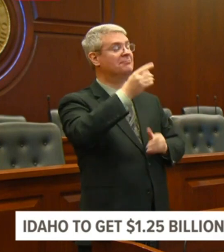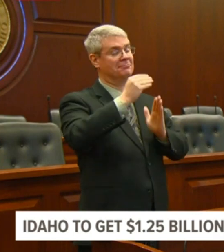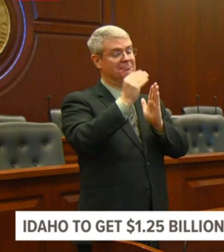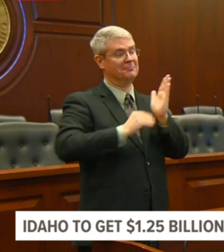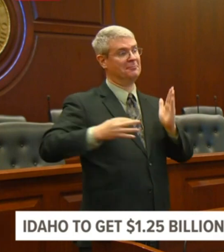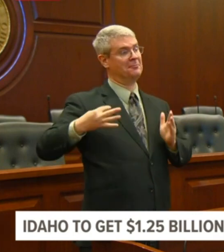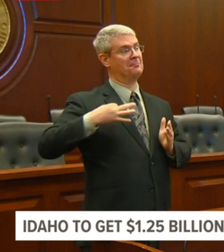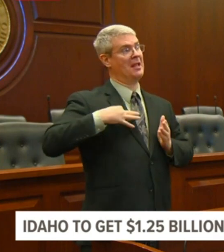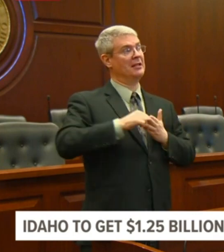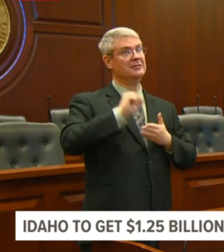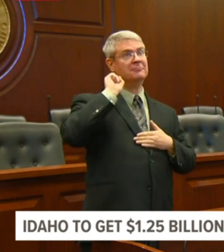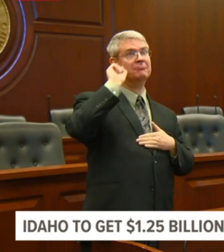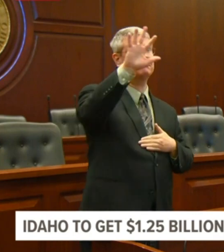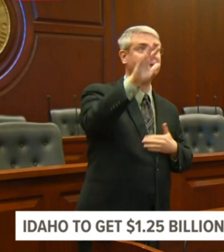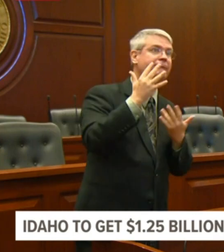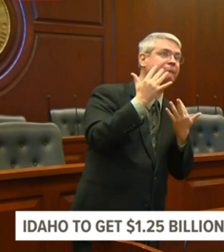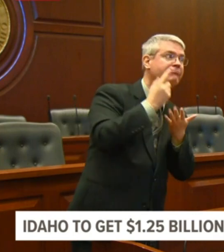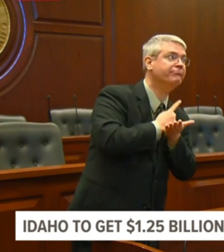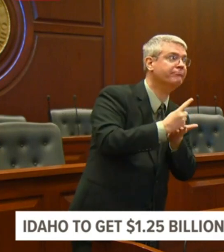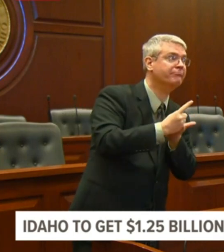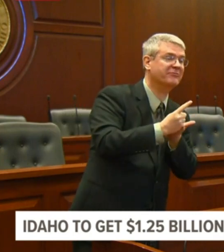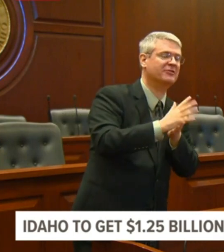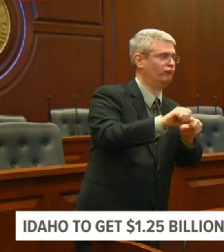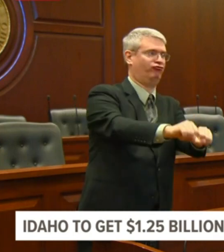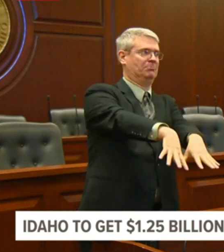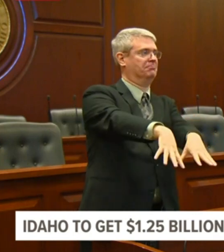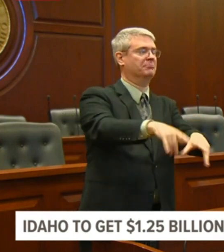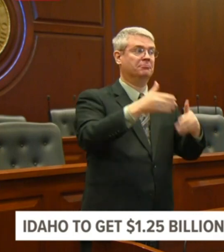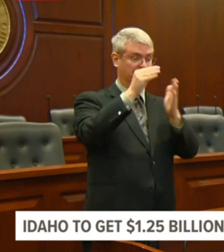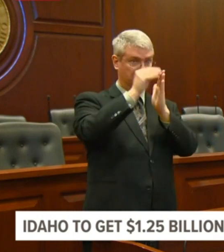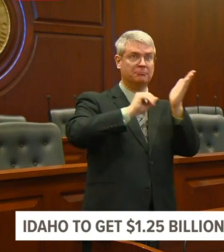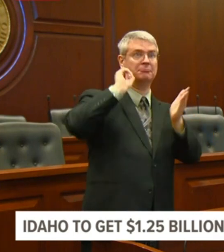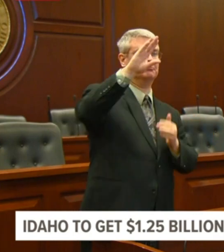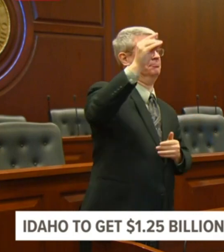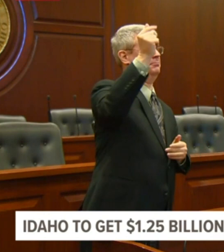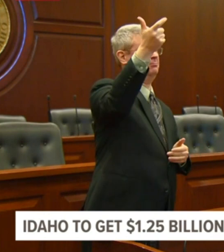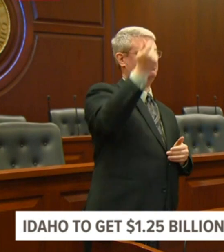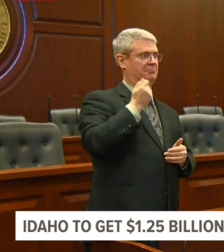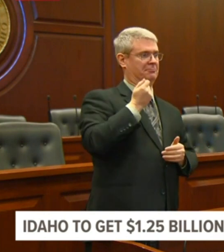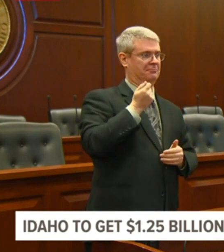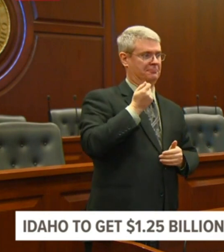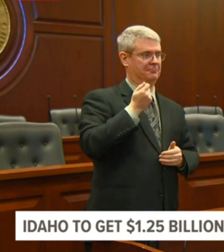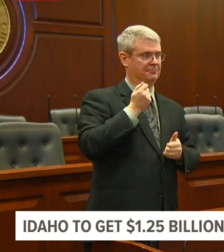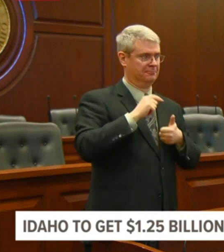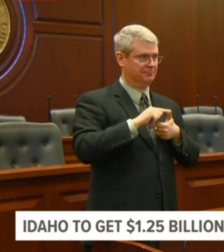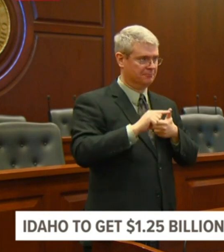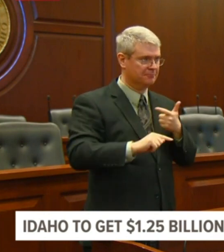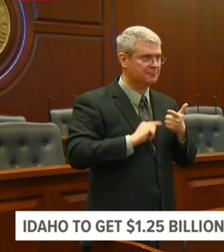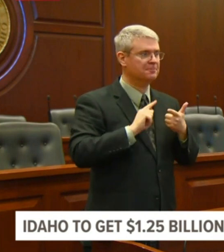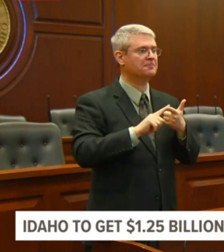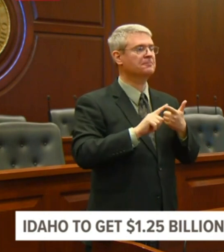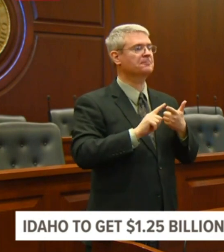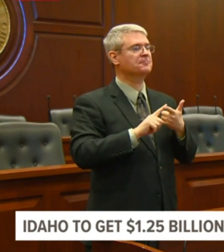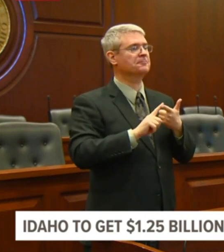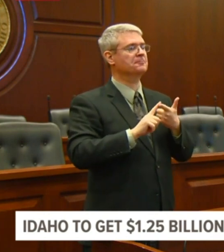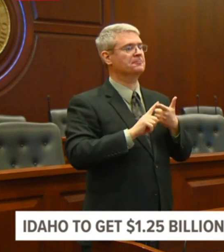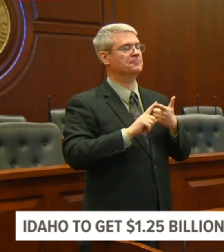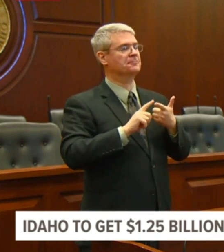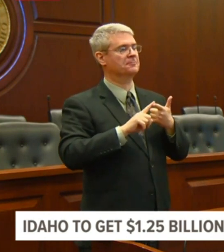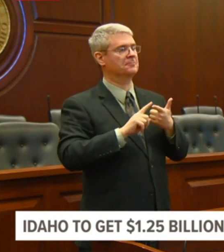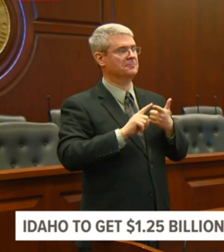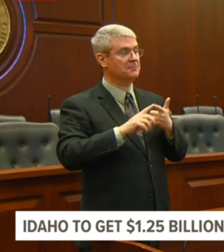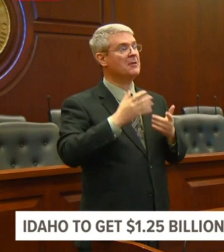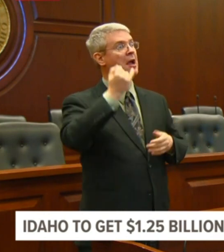eligible. The order makes it easier for claimants to be considered as job attached if they have been laid off